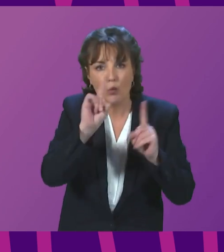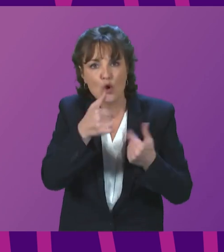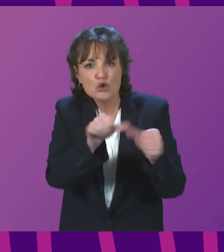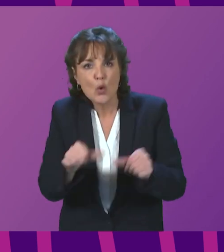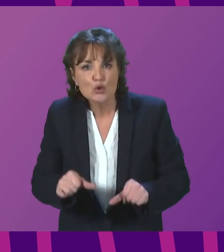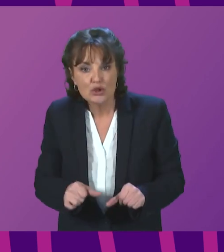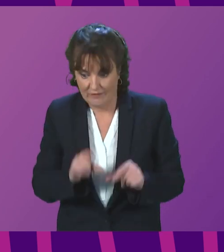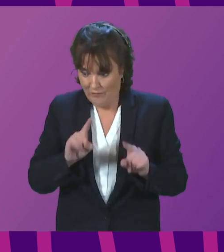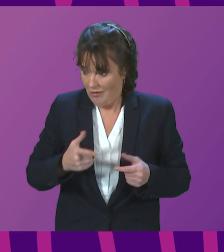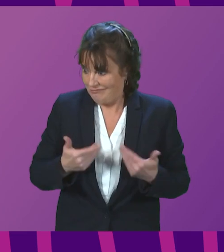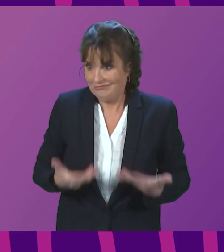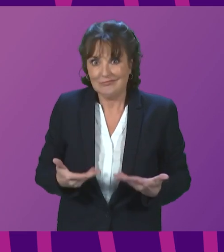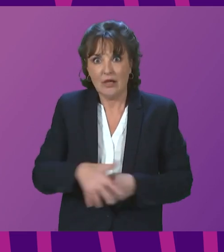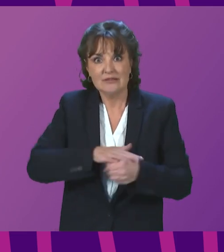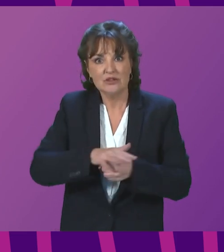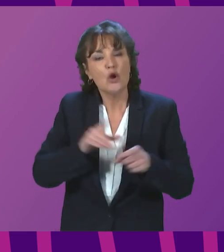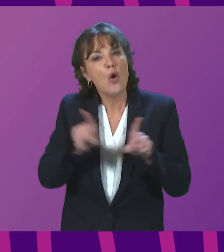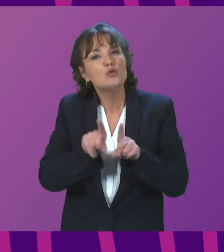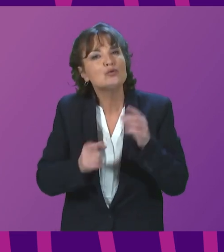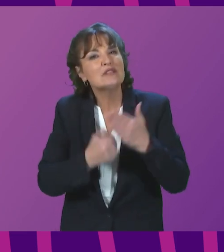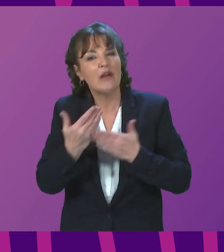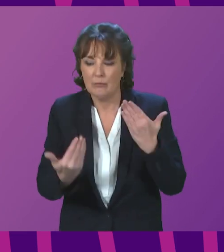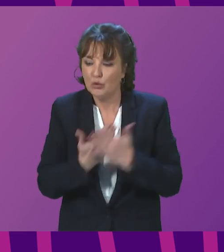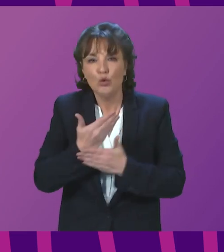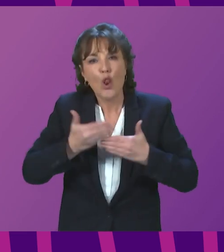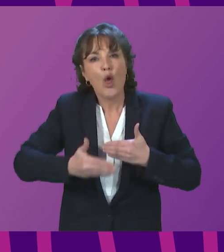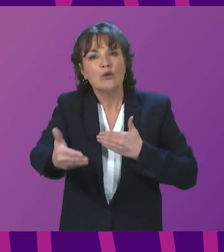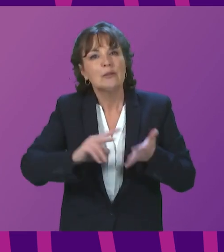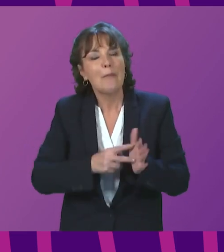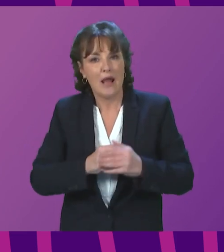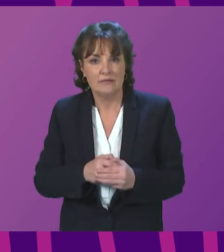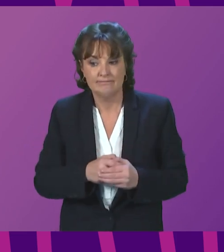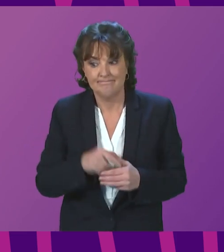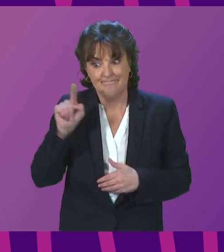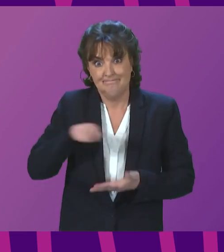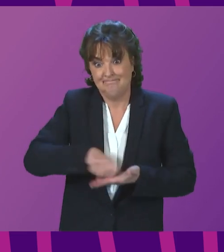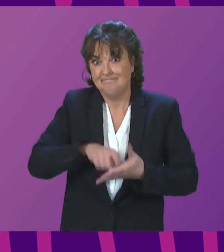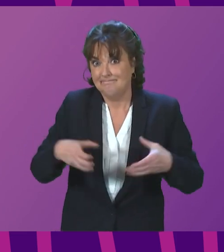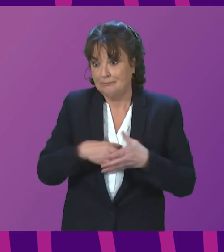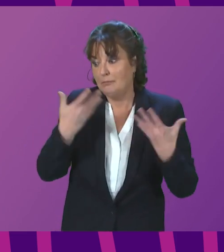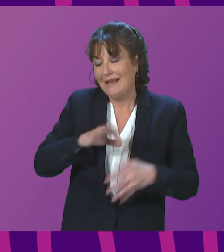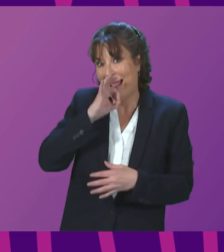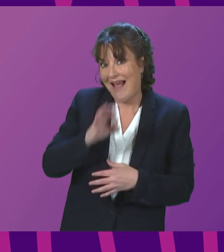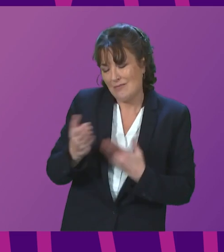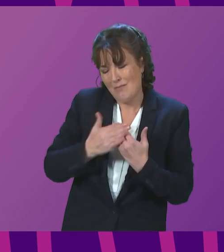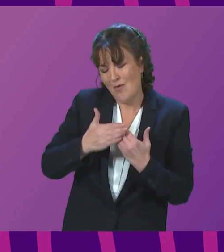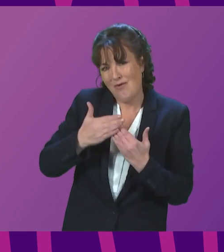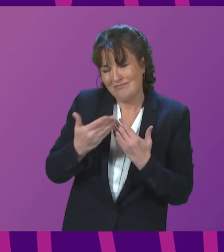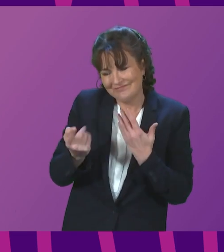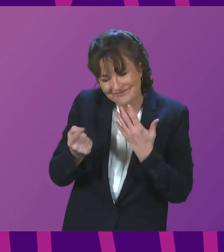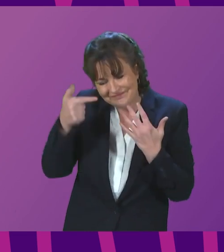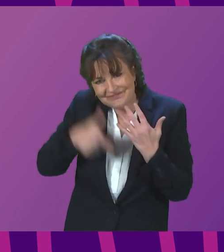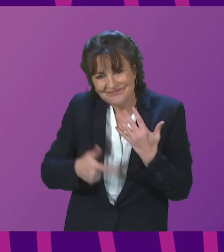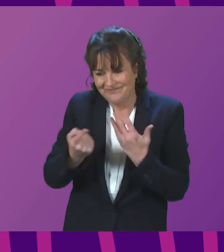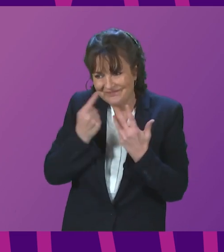for the current situation and develop longer-term plans. The Cabinet Secretary, I know, has asked for further details this week on how the Board intends